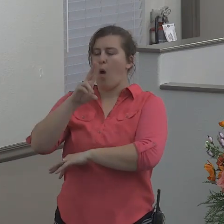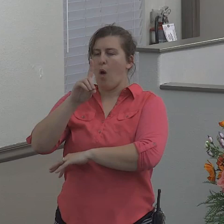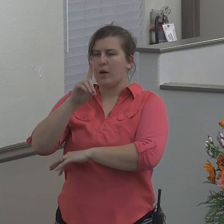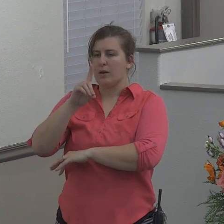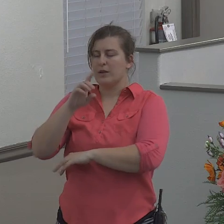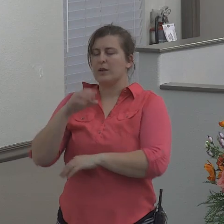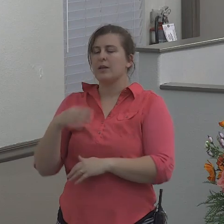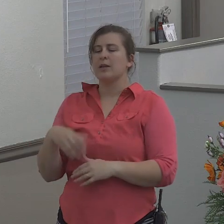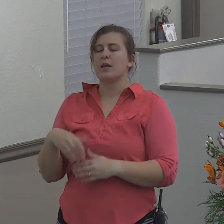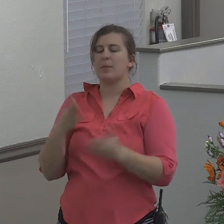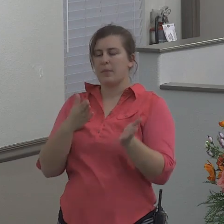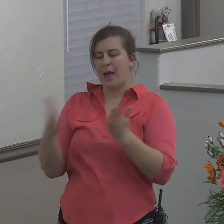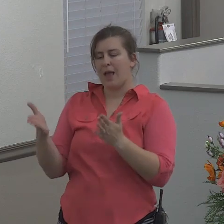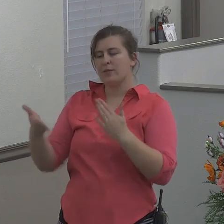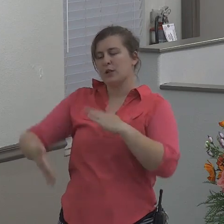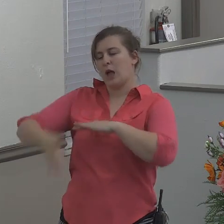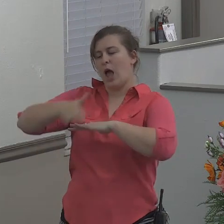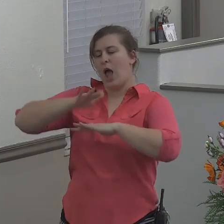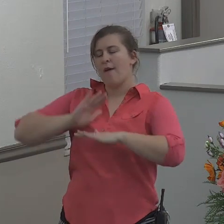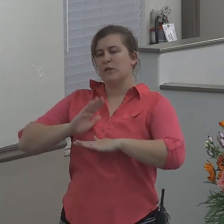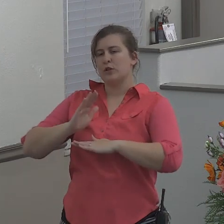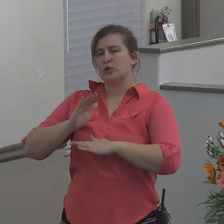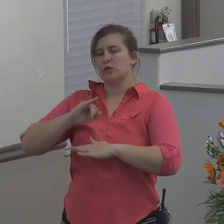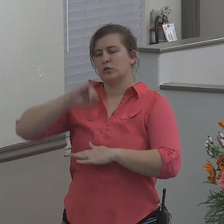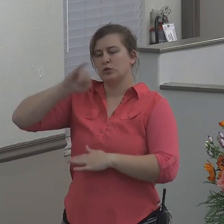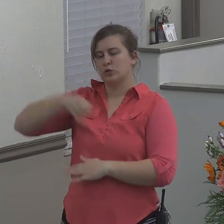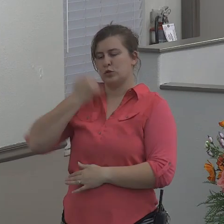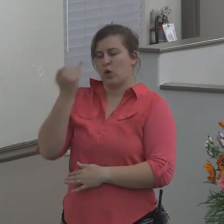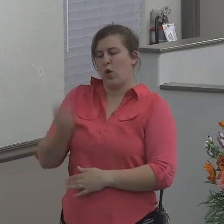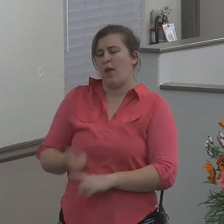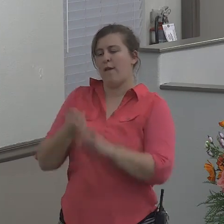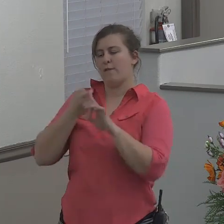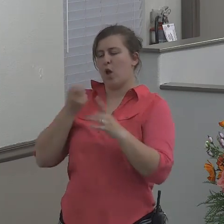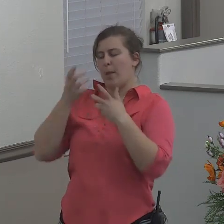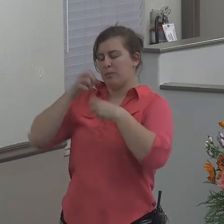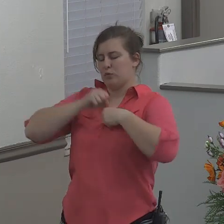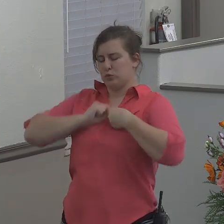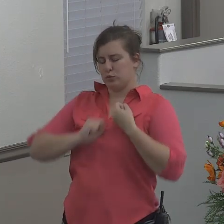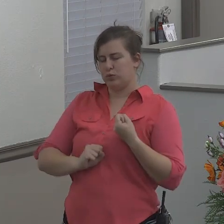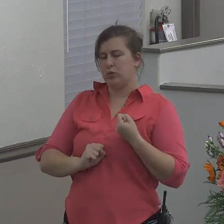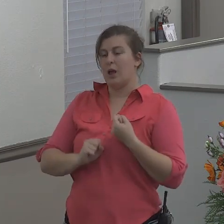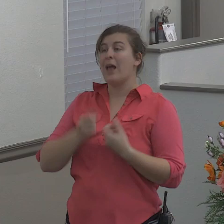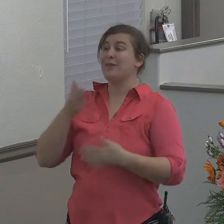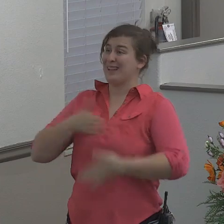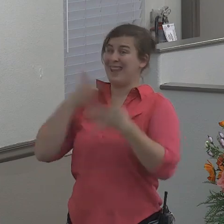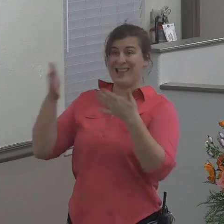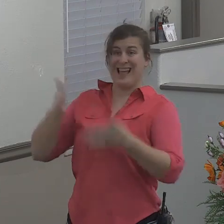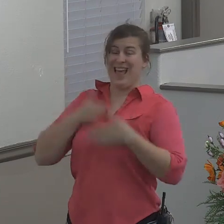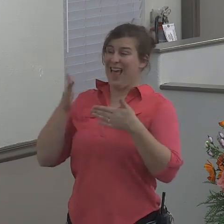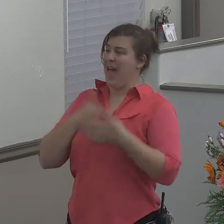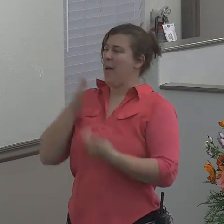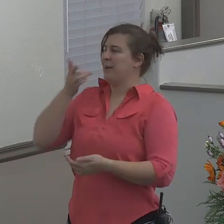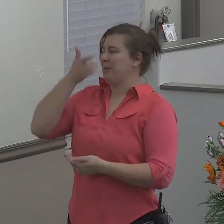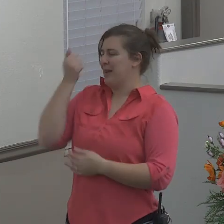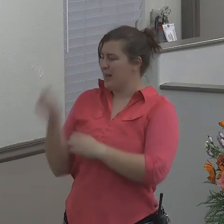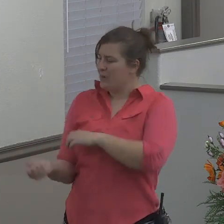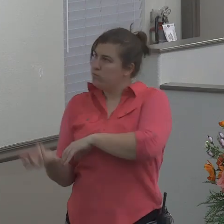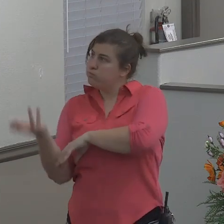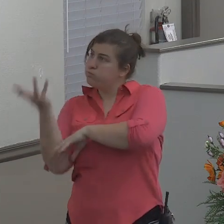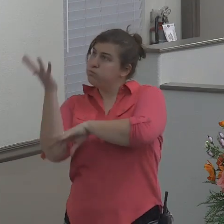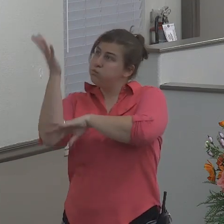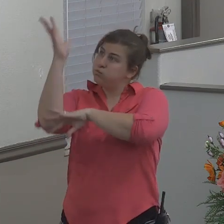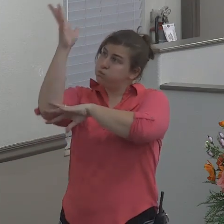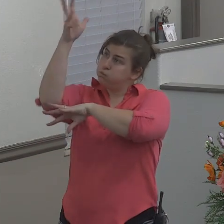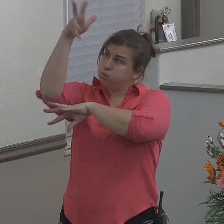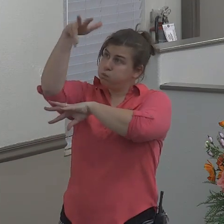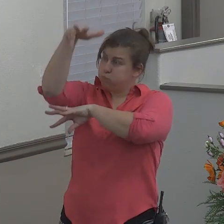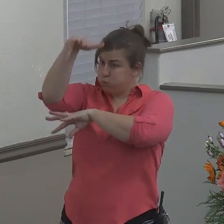be a shadow over his head to deliver him from his grief so Jonah was exceedingly glad of the gourd God's going